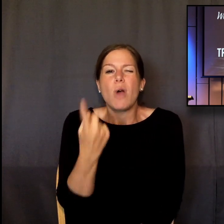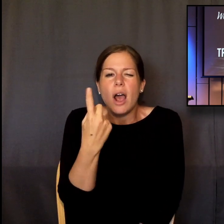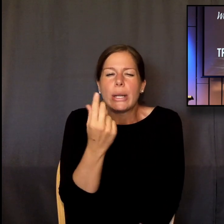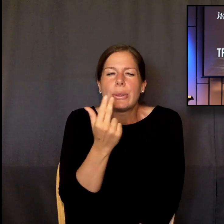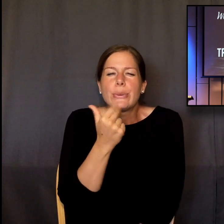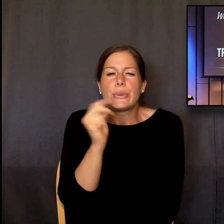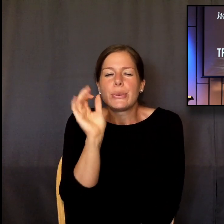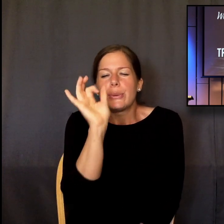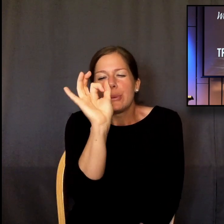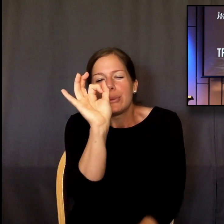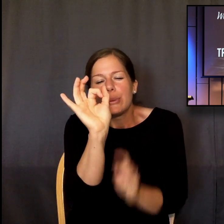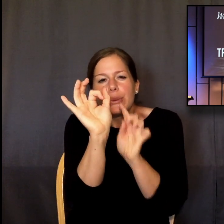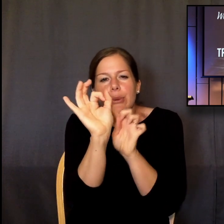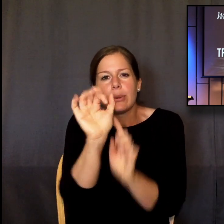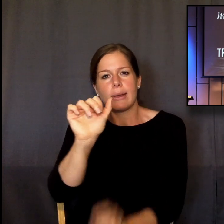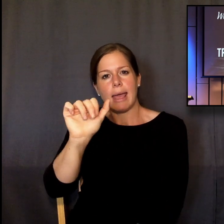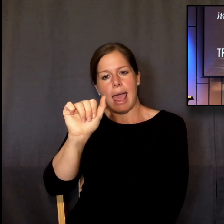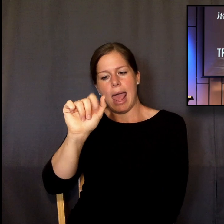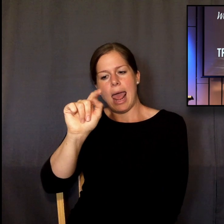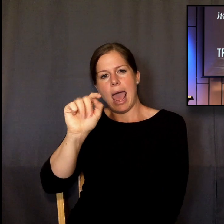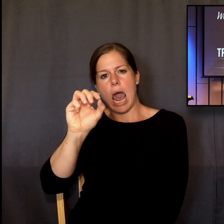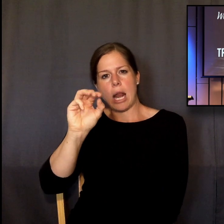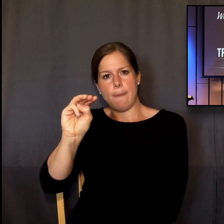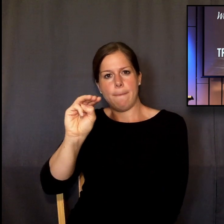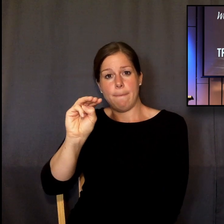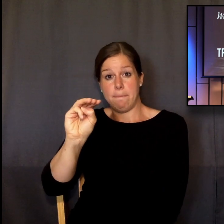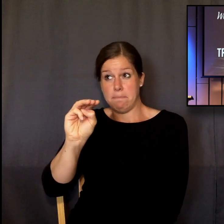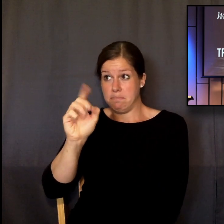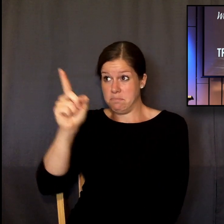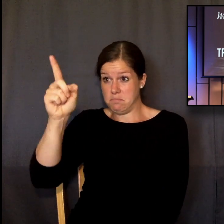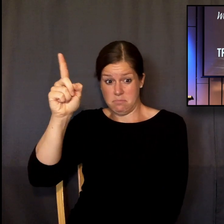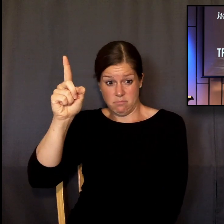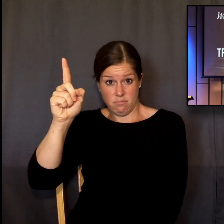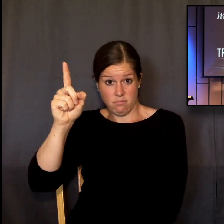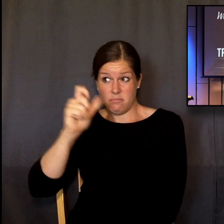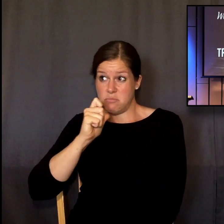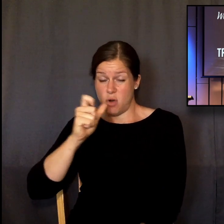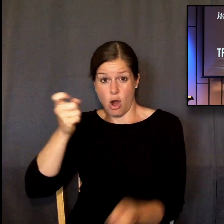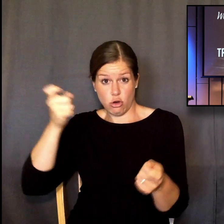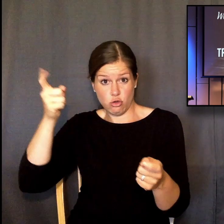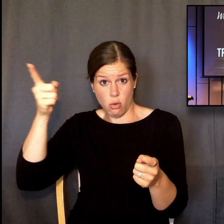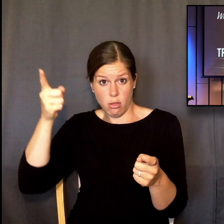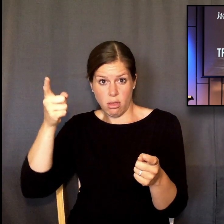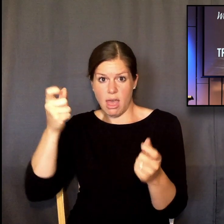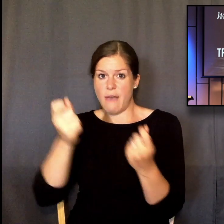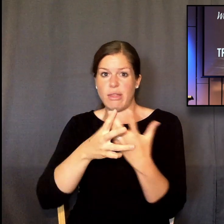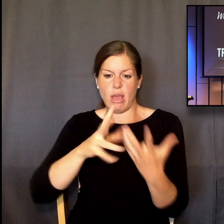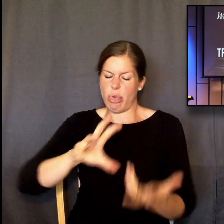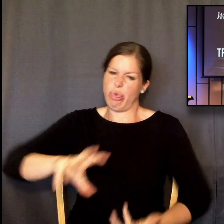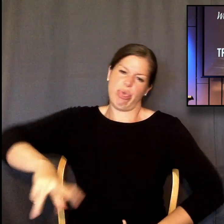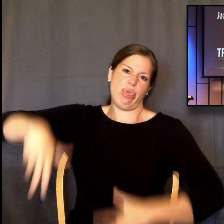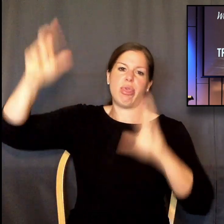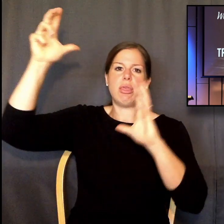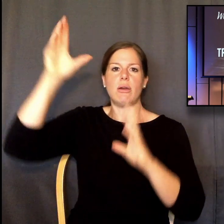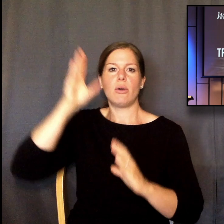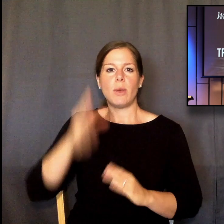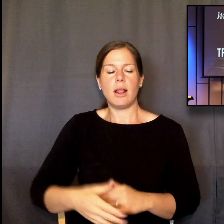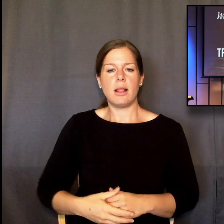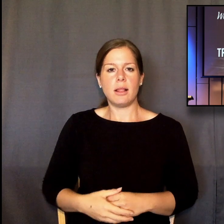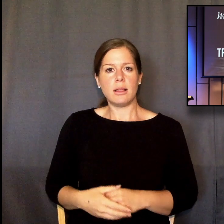control. Even if one atom is outside of his control, there would be a thing that's not included in the all things that he's